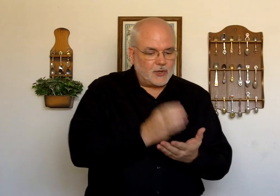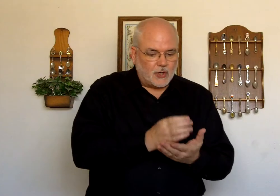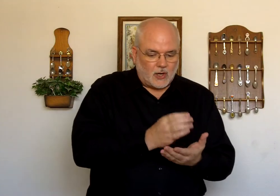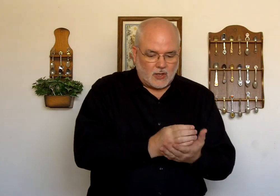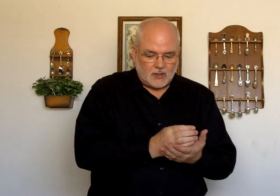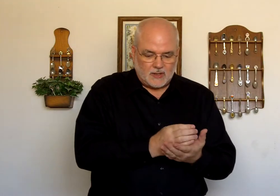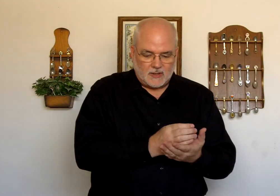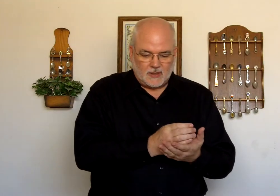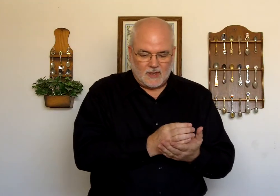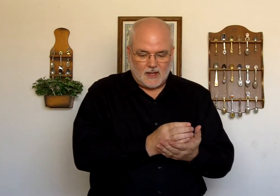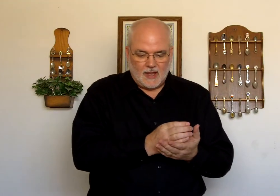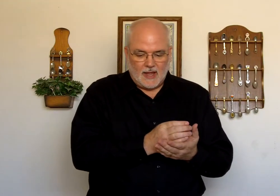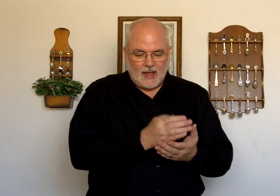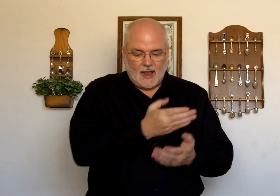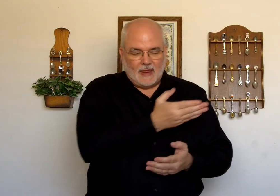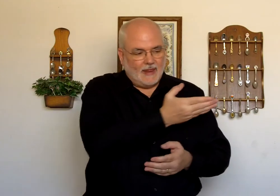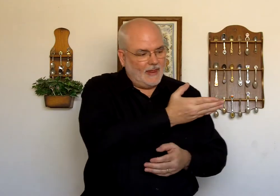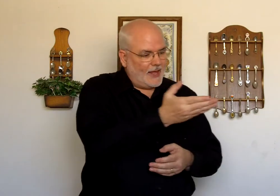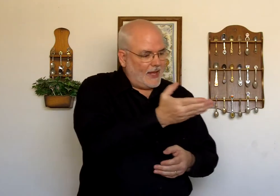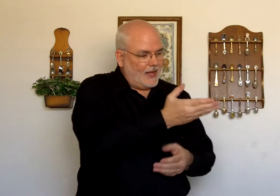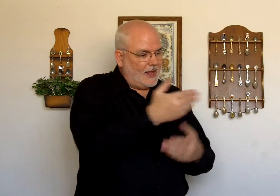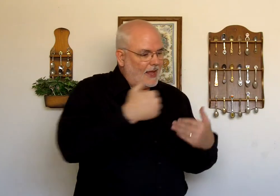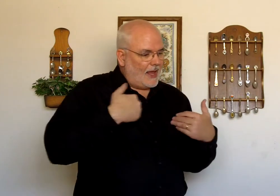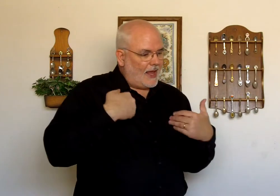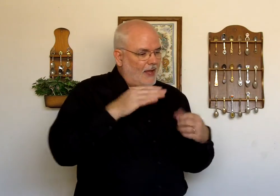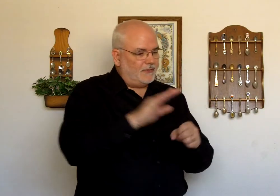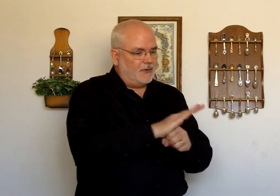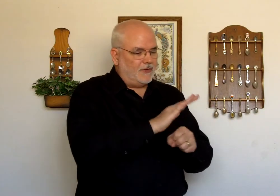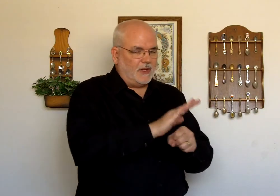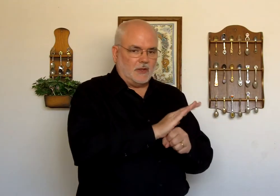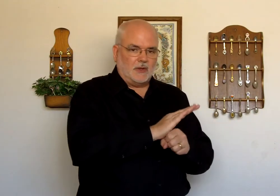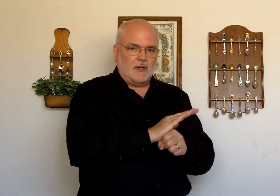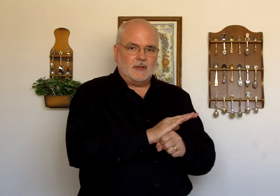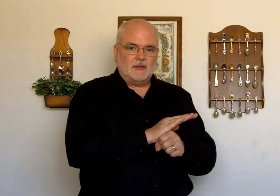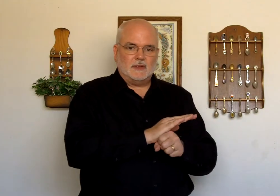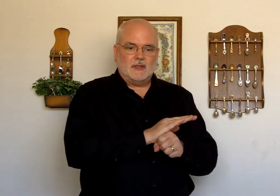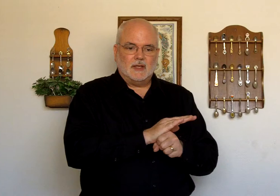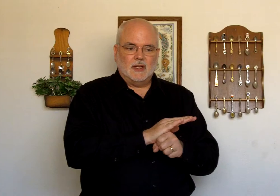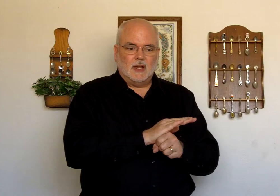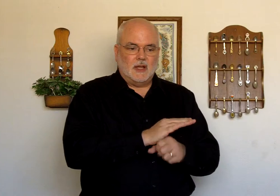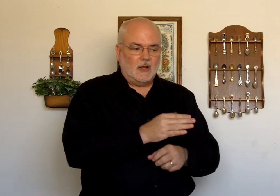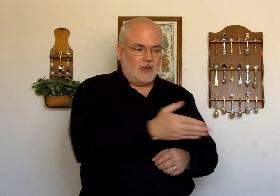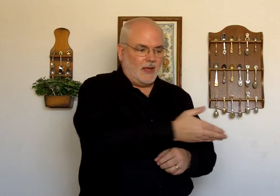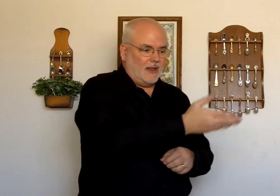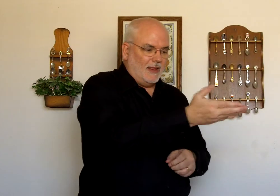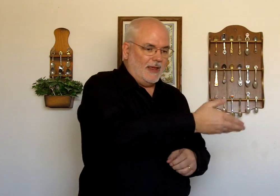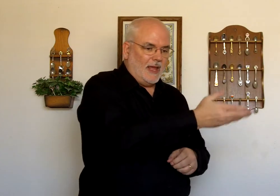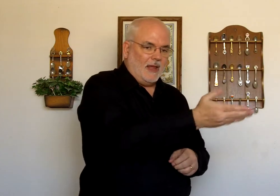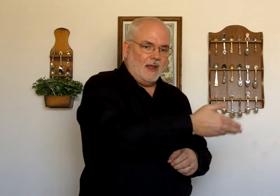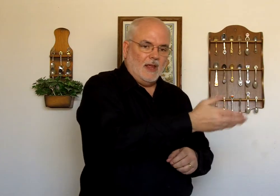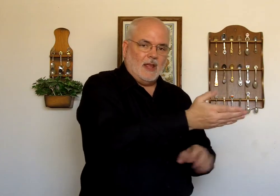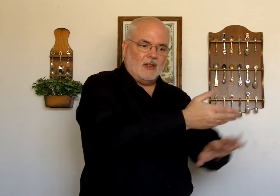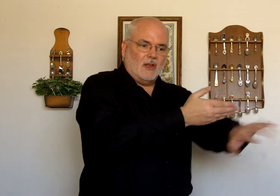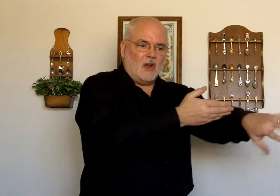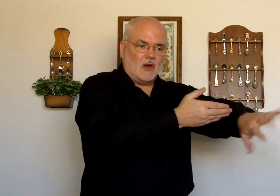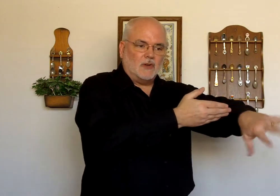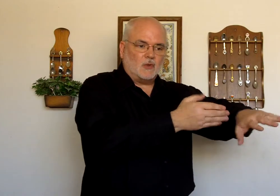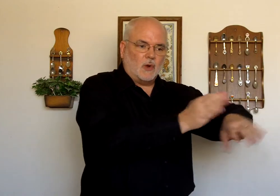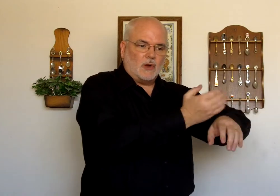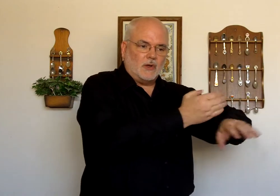jars. They have filled. Okay. They. The harvest workers.